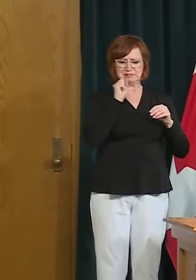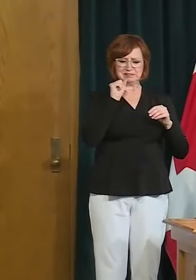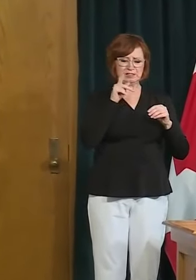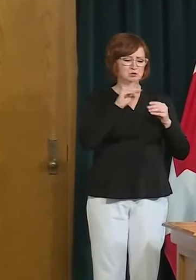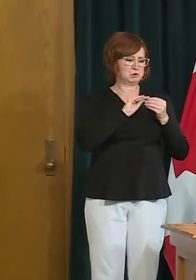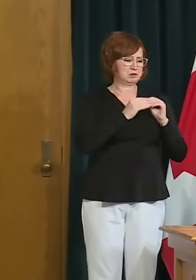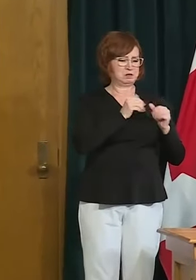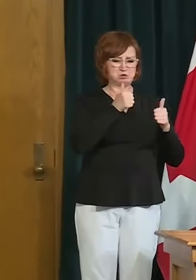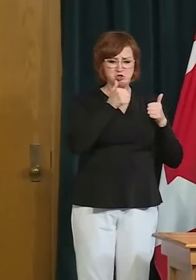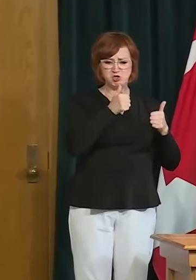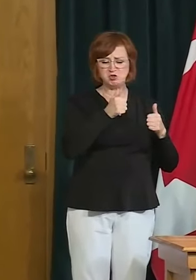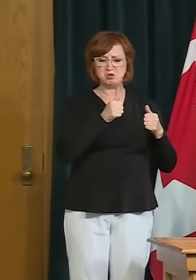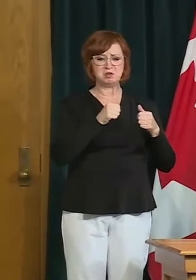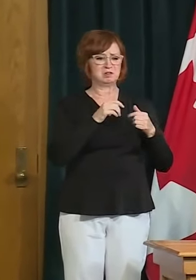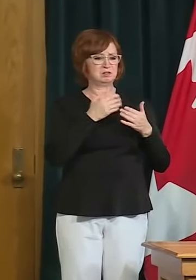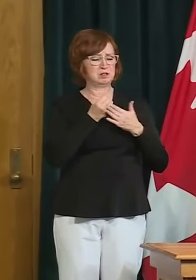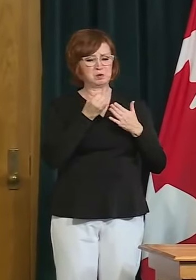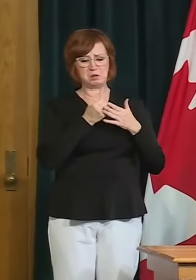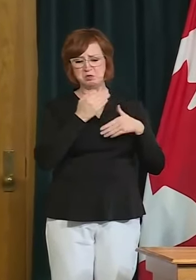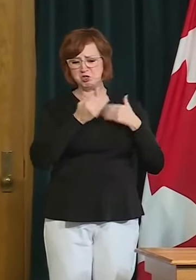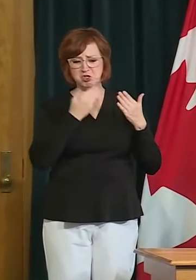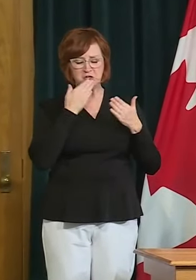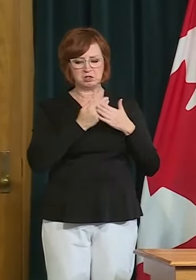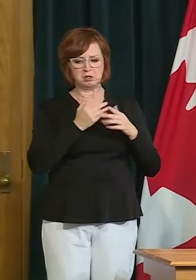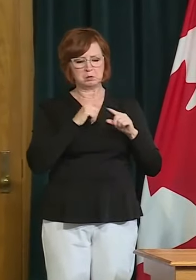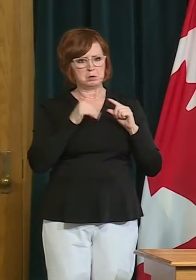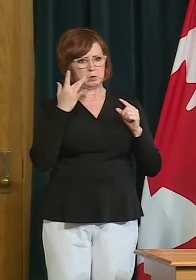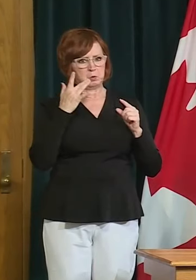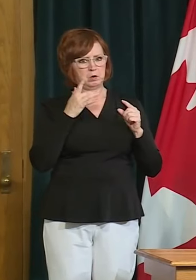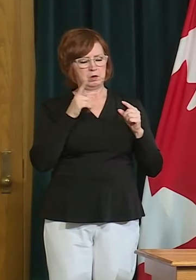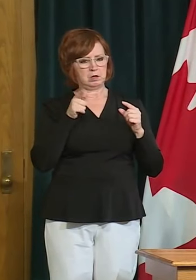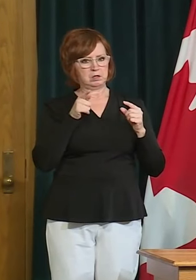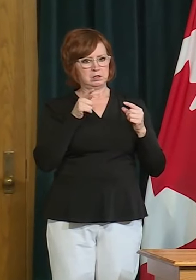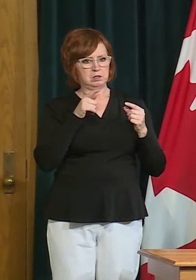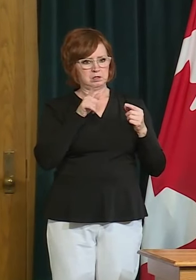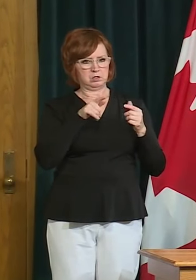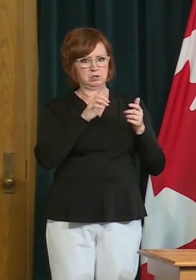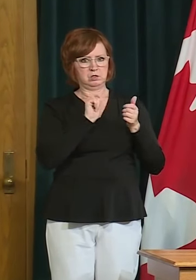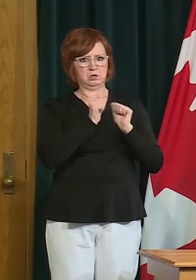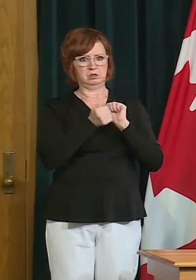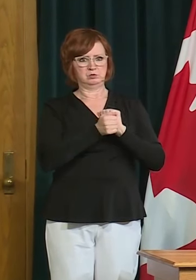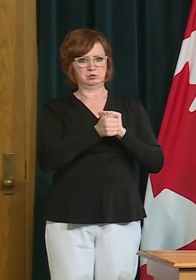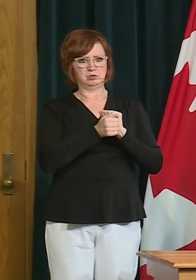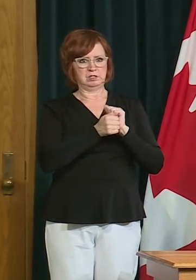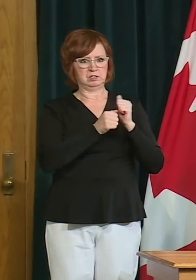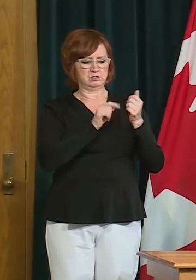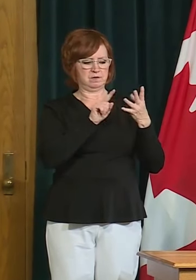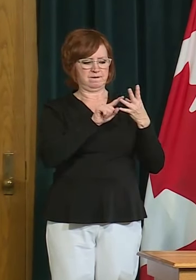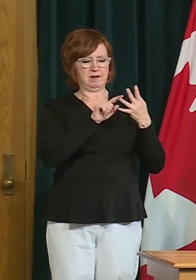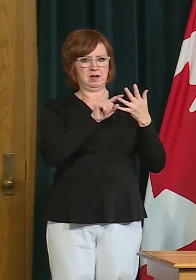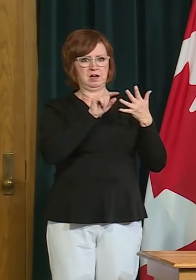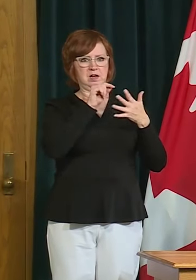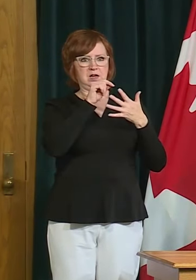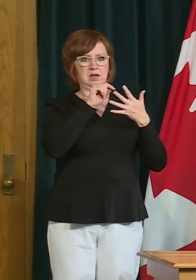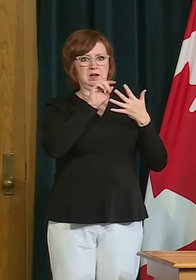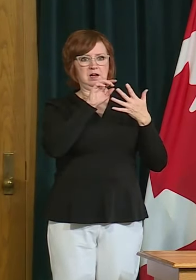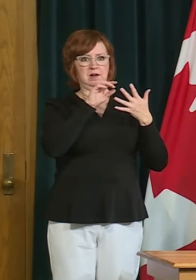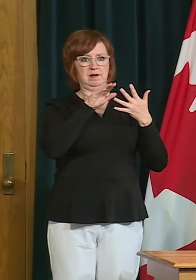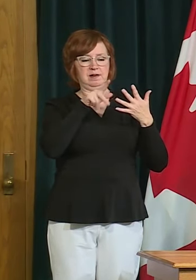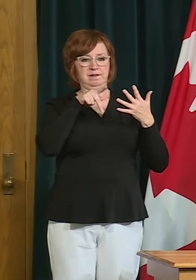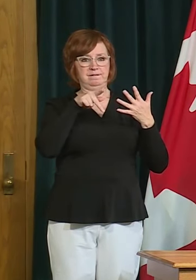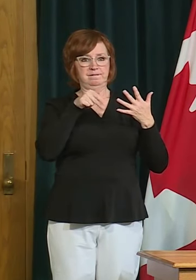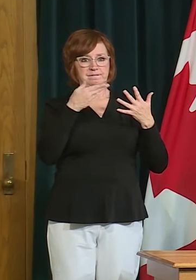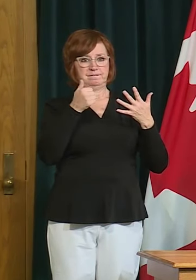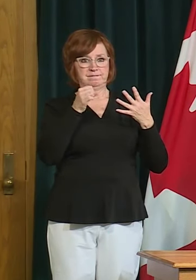do that but then why was it decided to further stagger the reopen plan um into splitting phase four into phases one or sorry